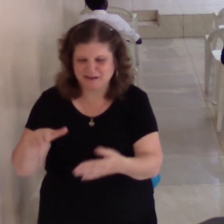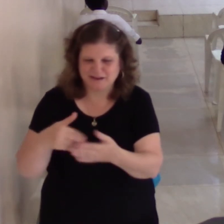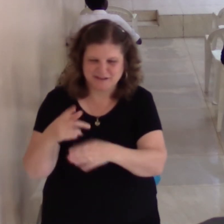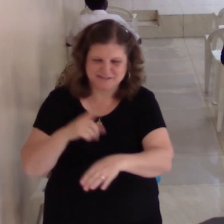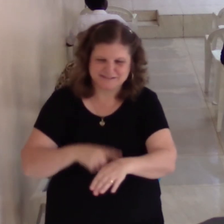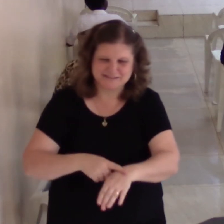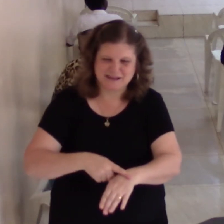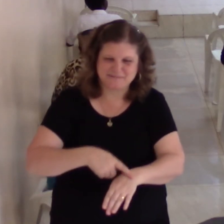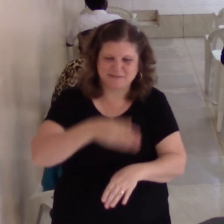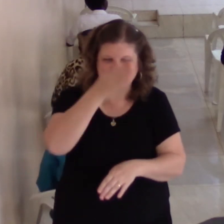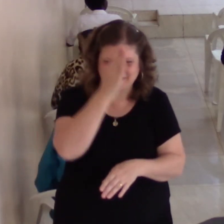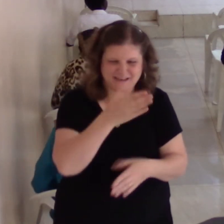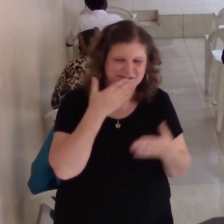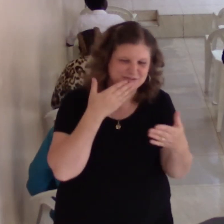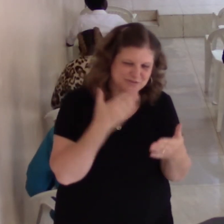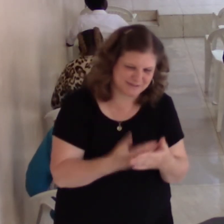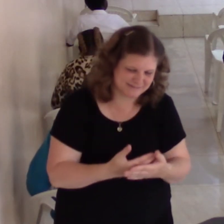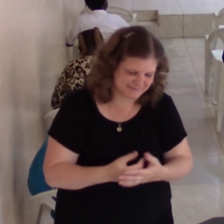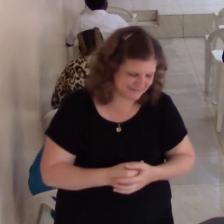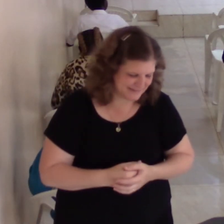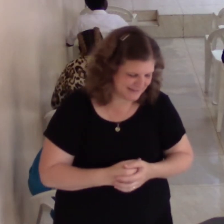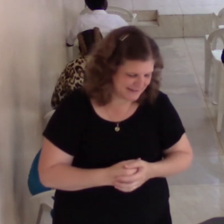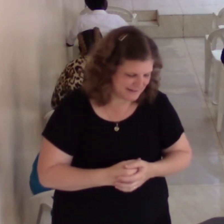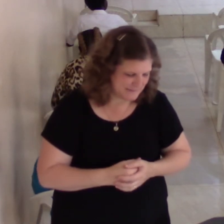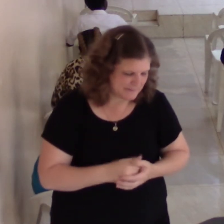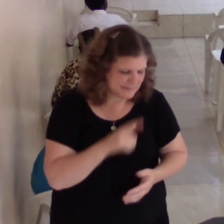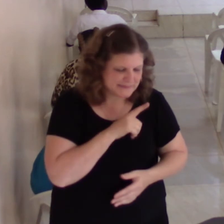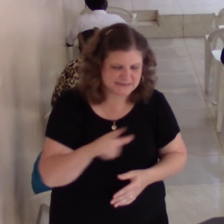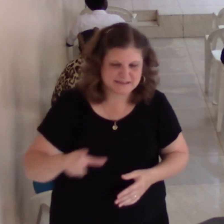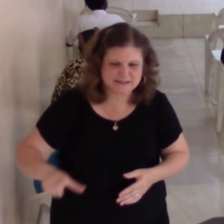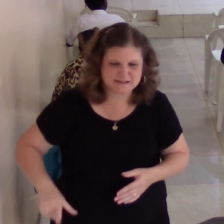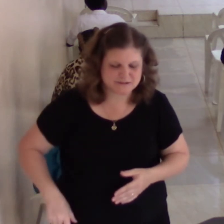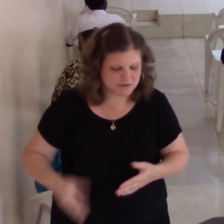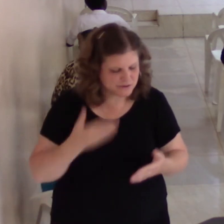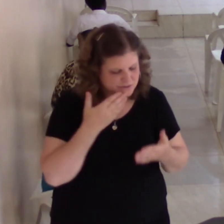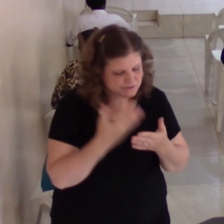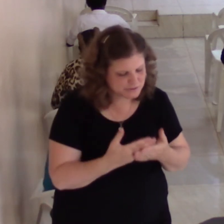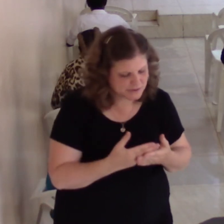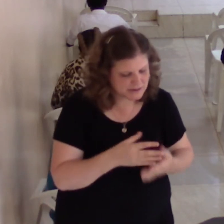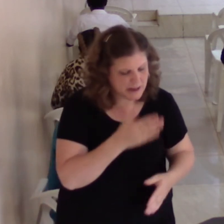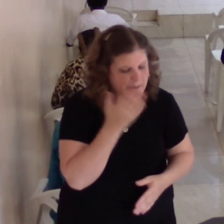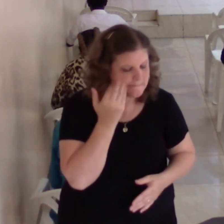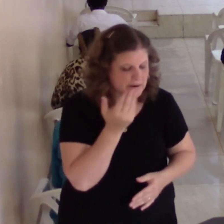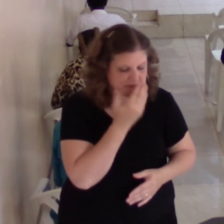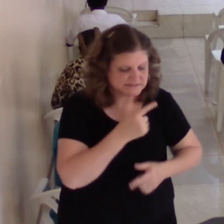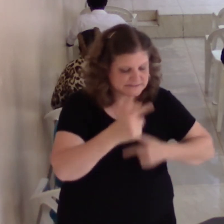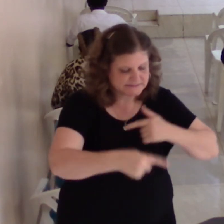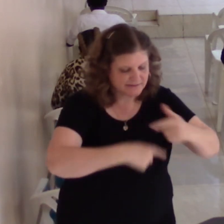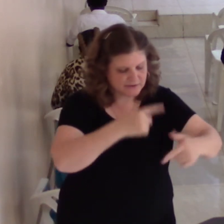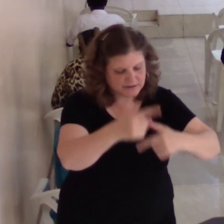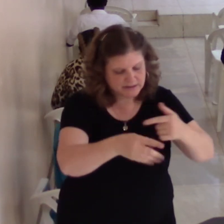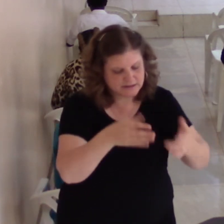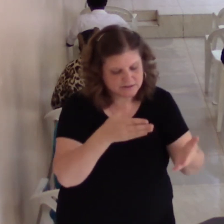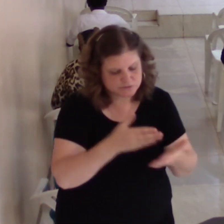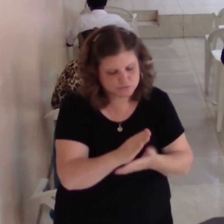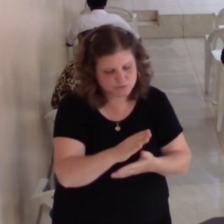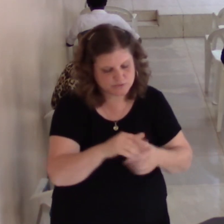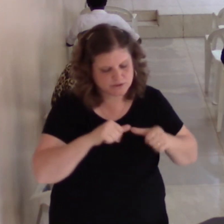is good. For the Lord is good. His mercy is everlasting and is true of the door to all generations.